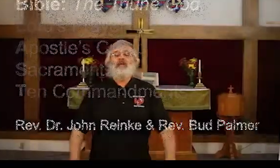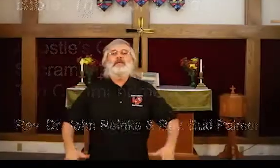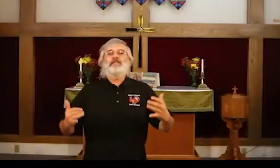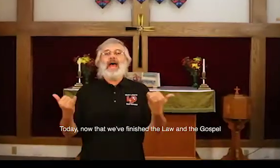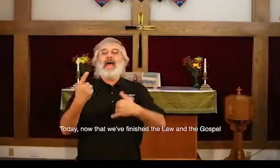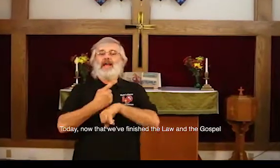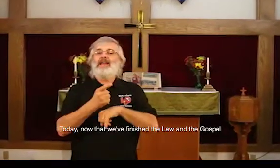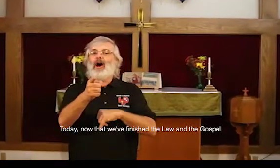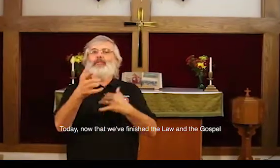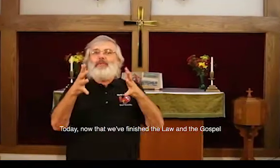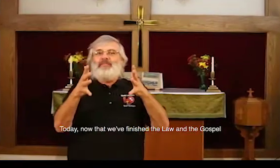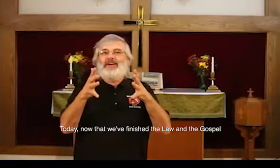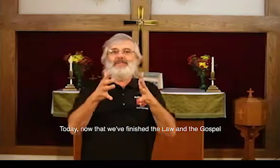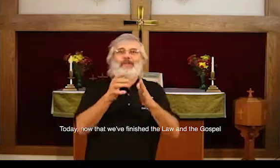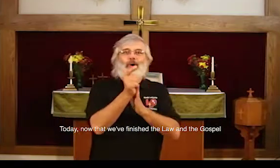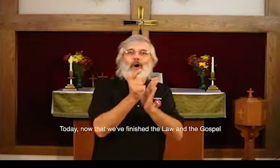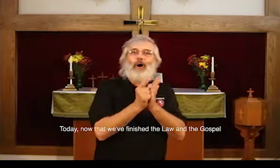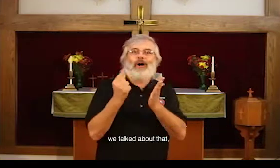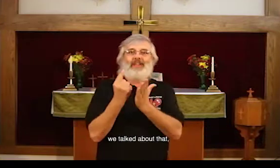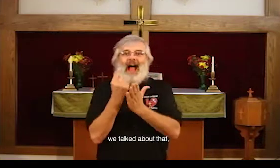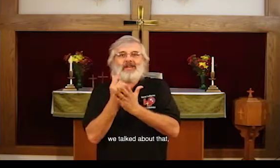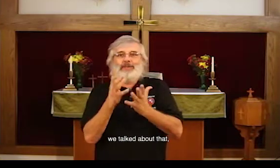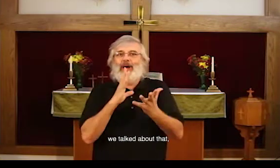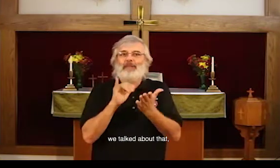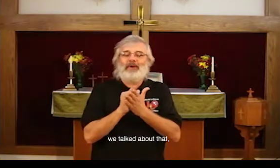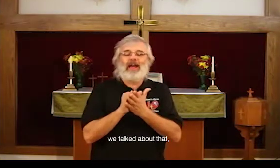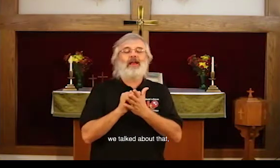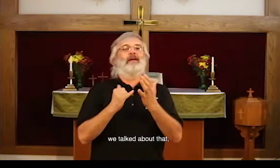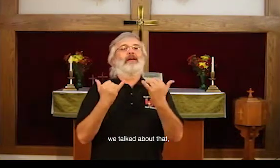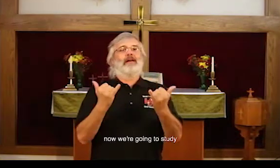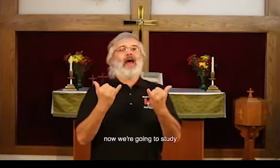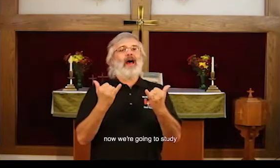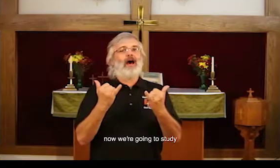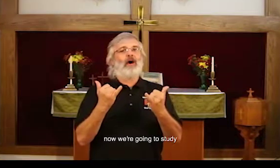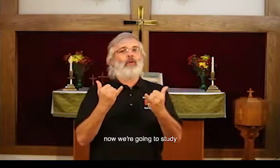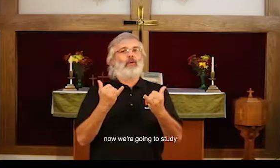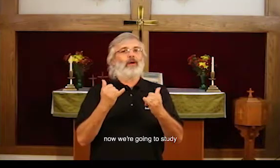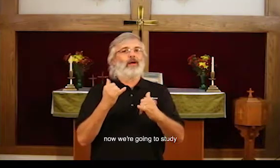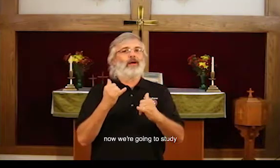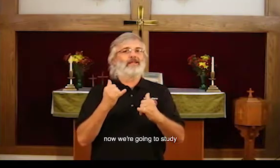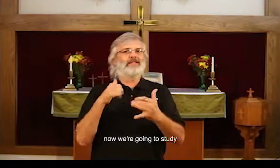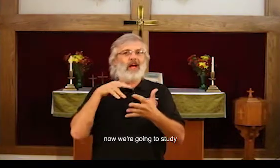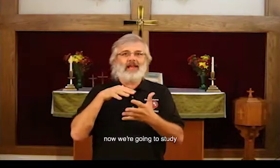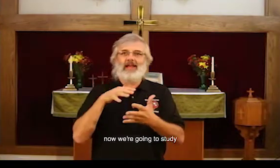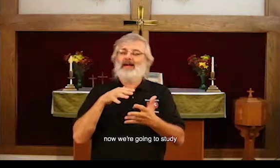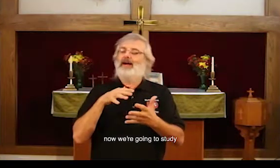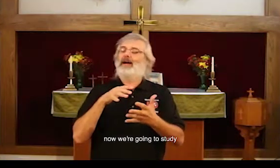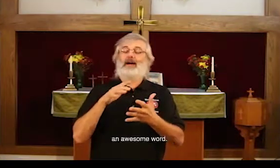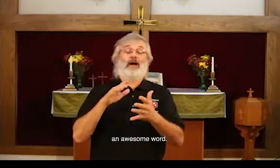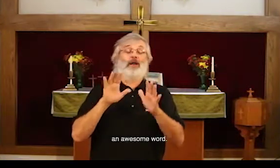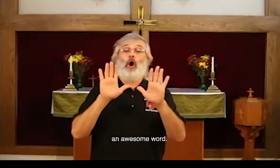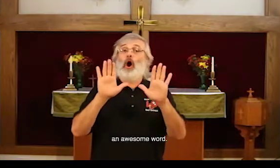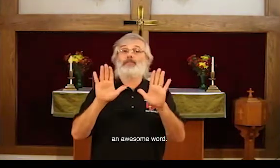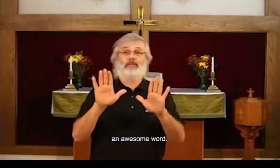Today, now that we've finished the law and the gospel we talked about that, now we're going to study an awesome